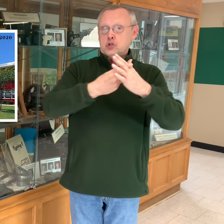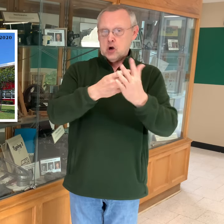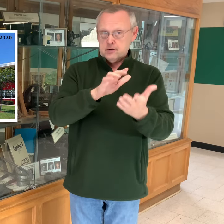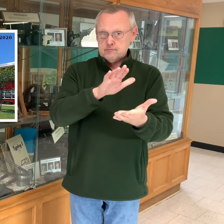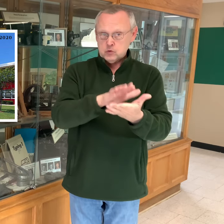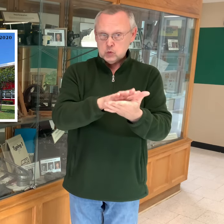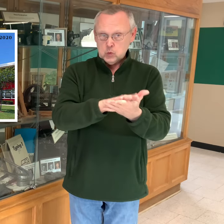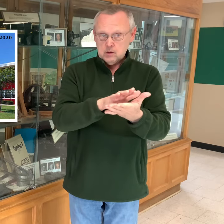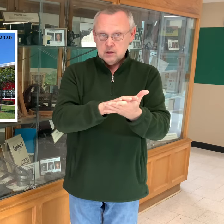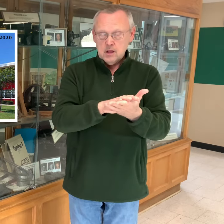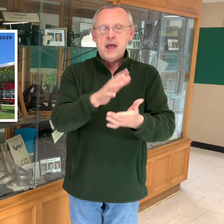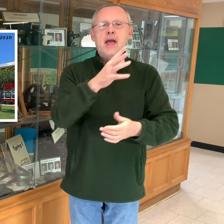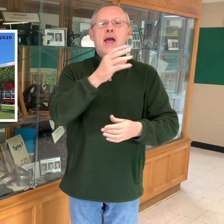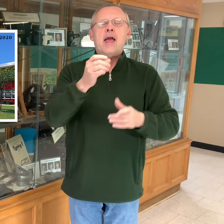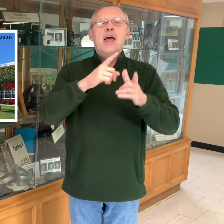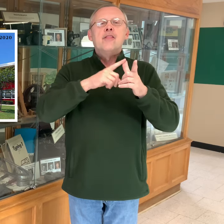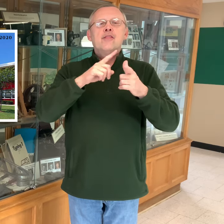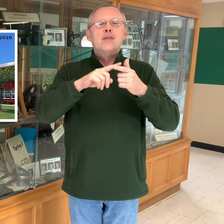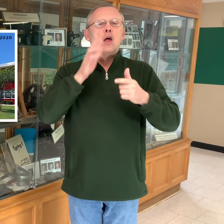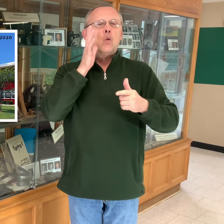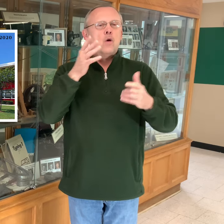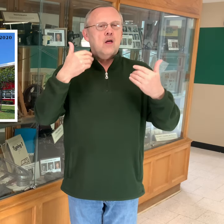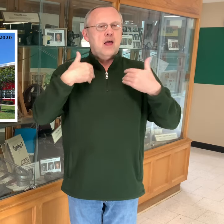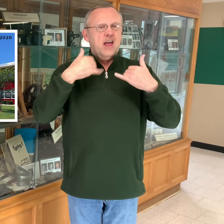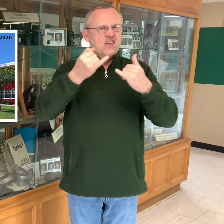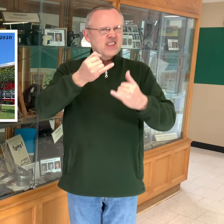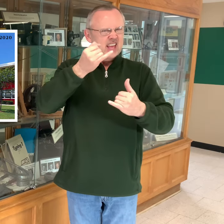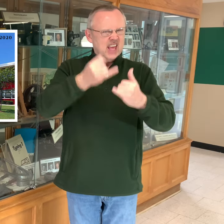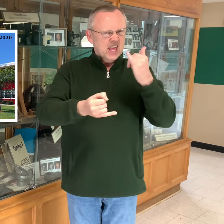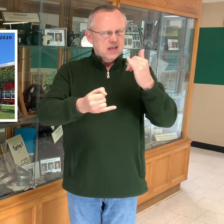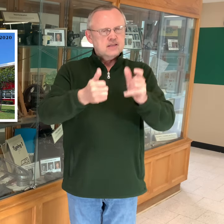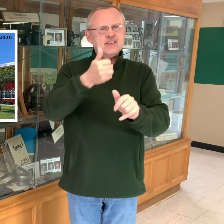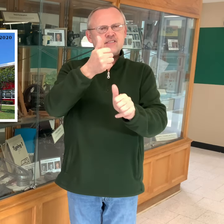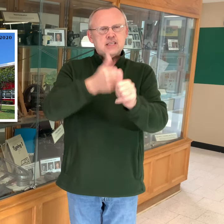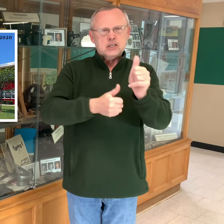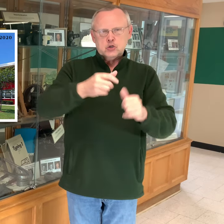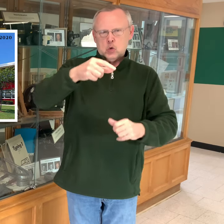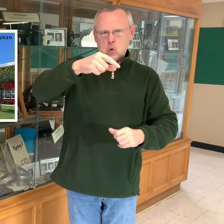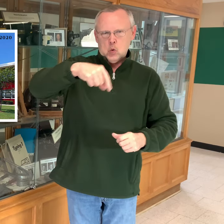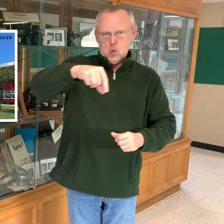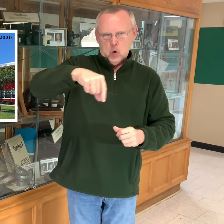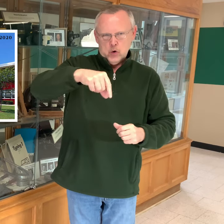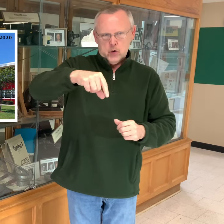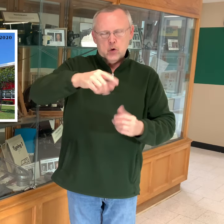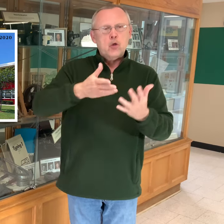once at the start of school and then at the end of each quarter throughout the year.